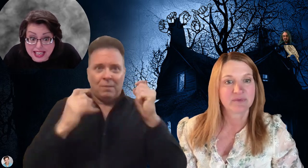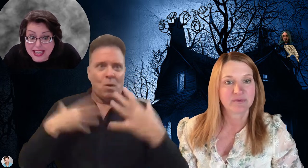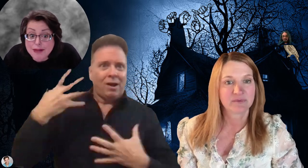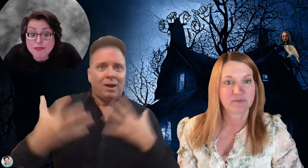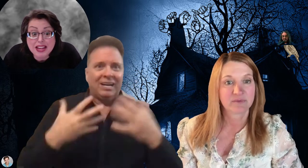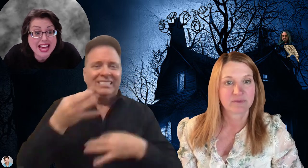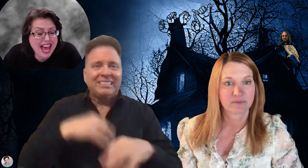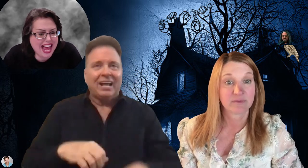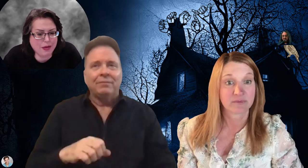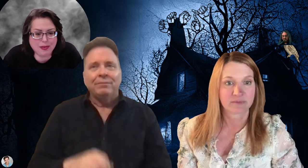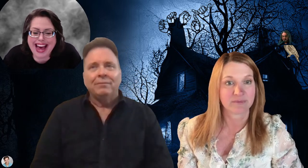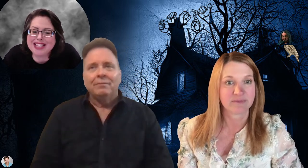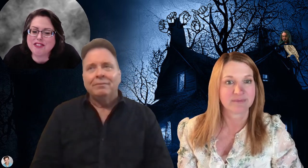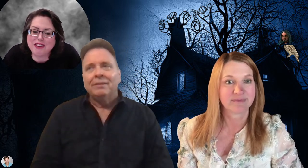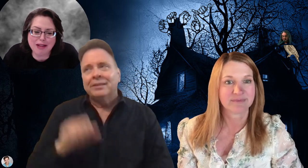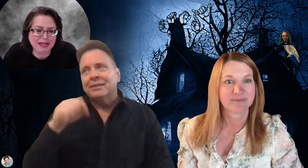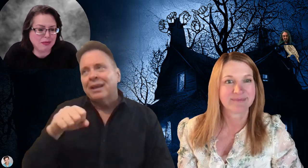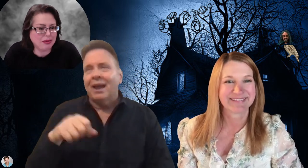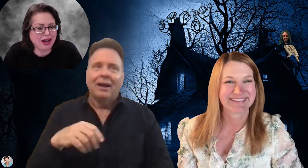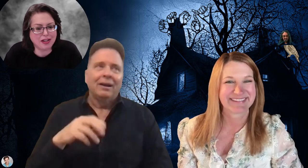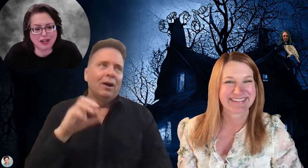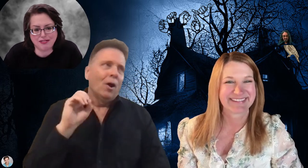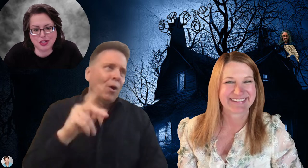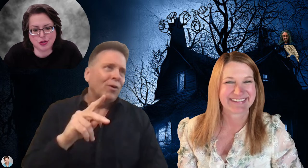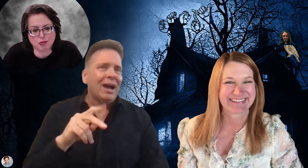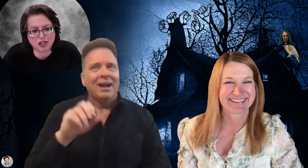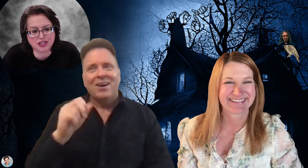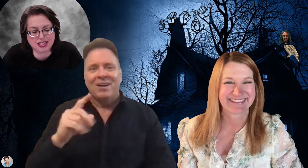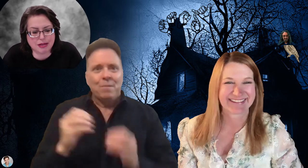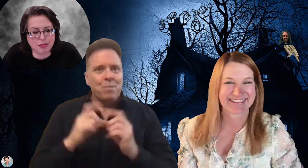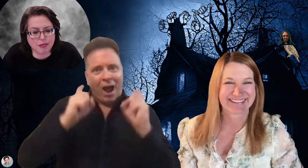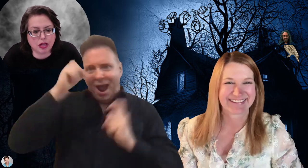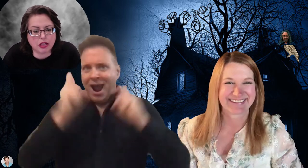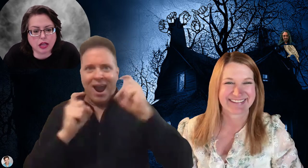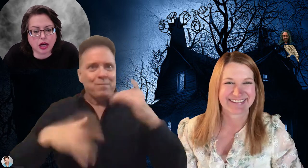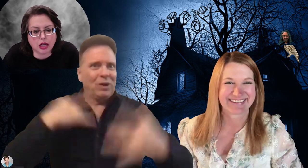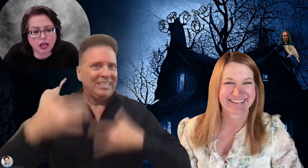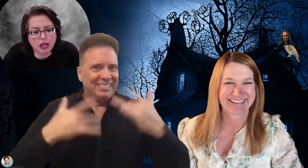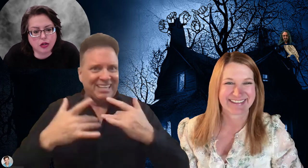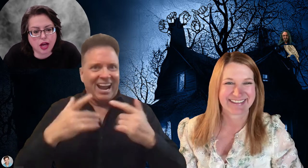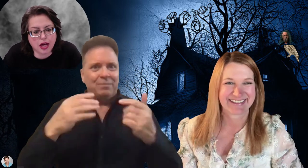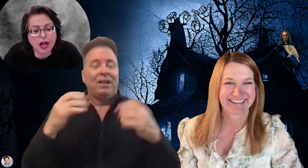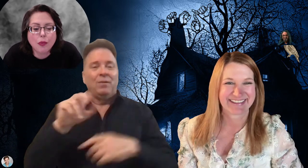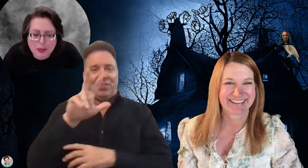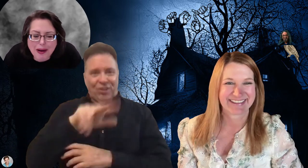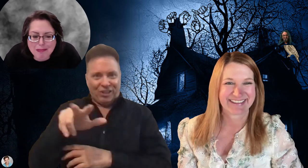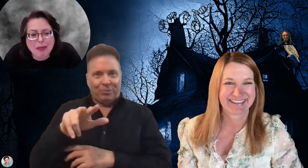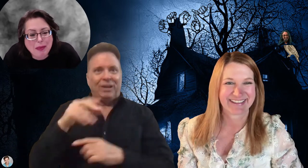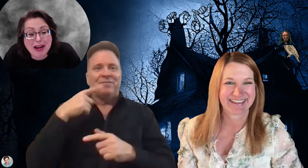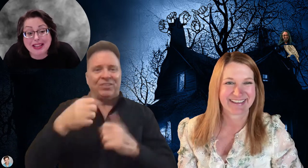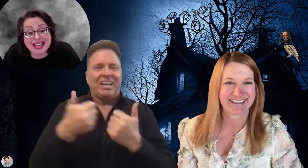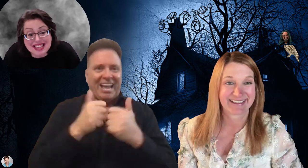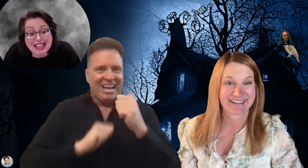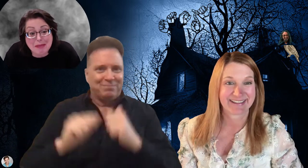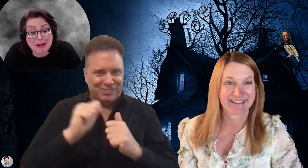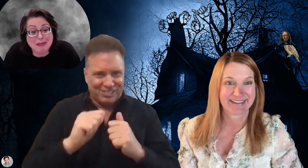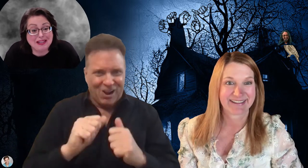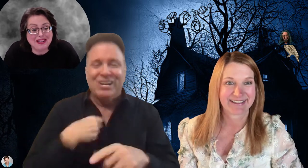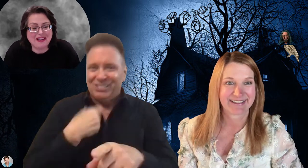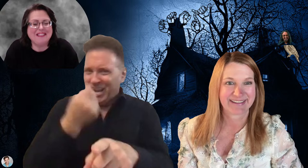and we had to find people who had great facial expressions. Like some of them were like, yeah, okay. We want, but we wanted really exciting people, you know?